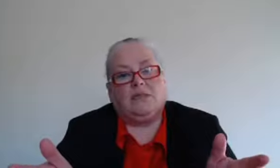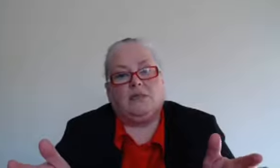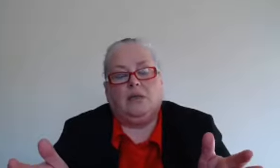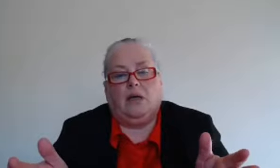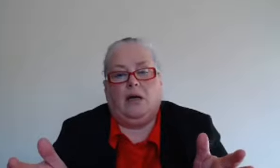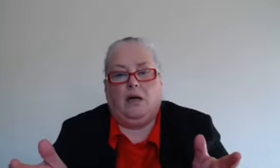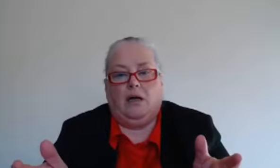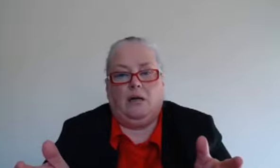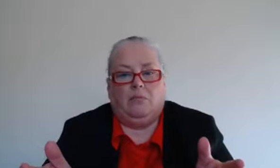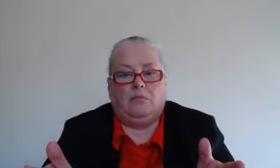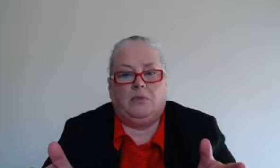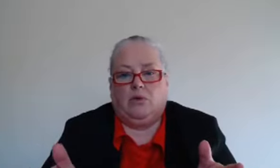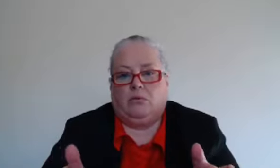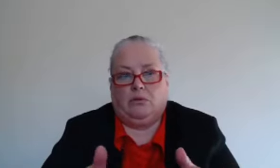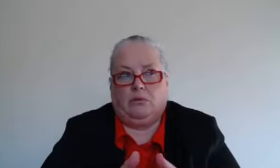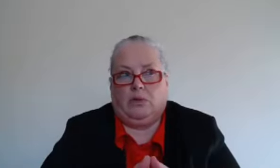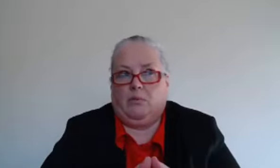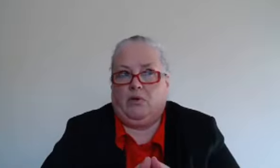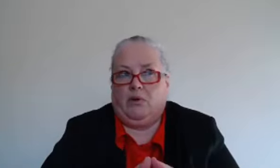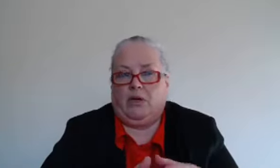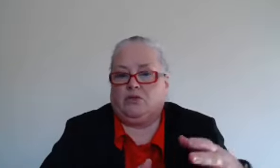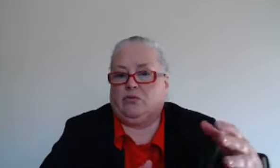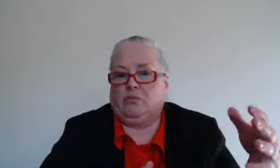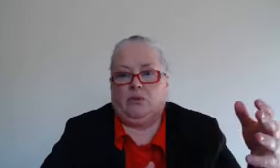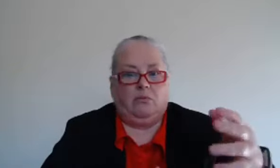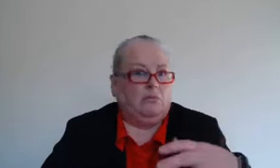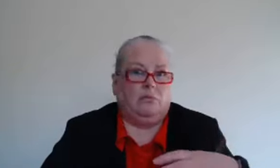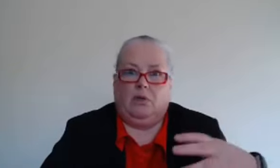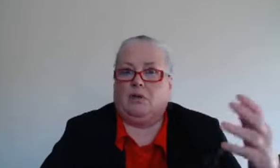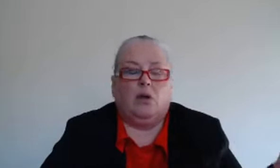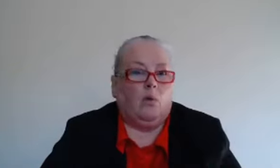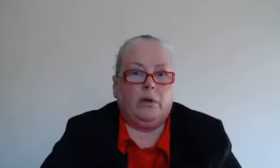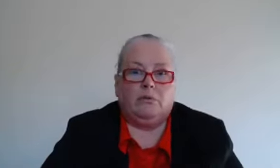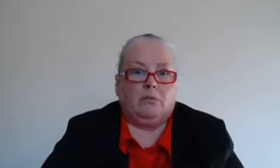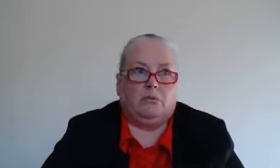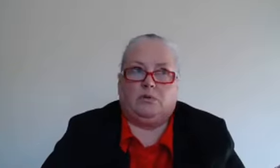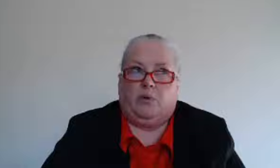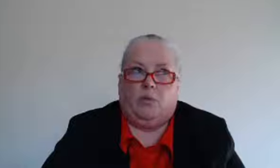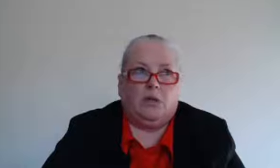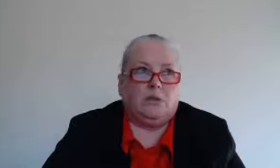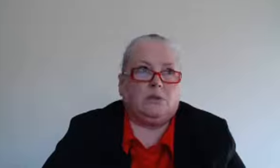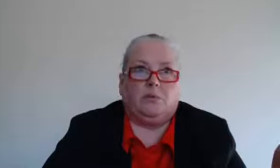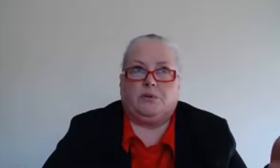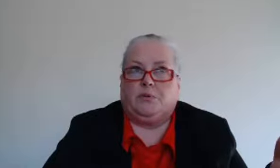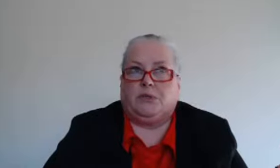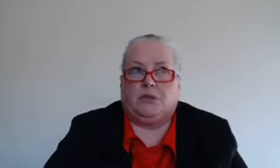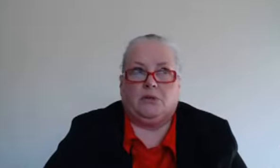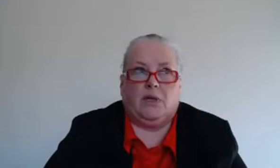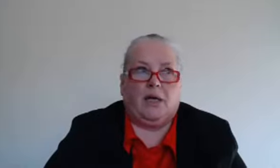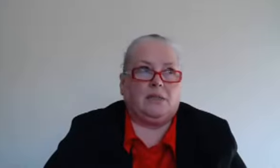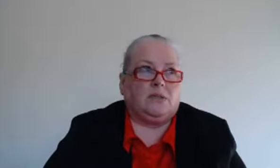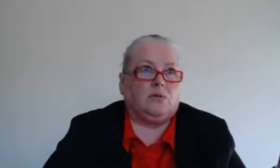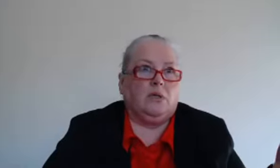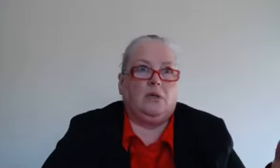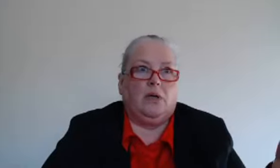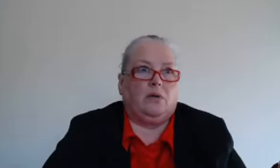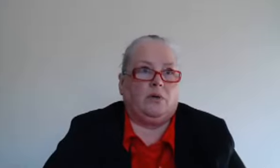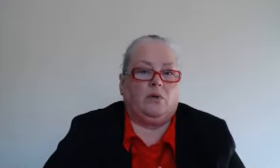you know there can be a range from you know not knowing what do I want or what I want to do next or how do I go